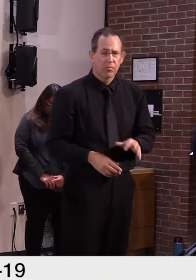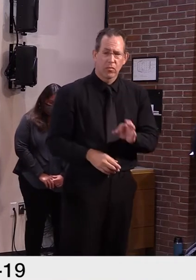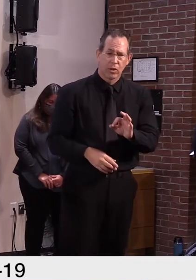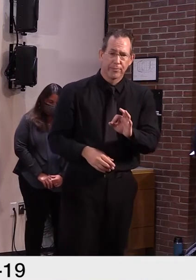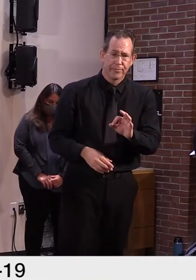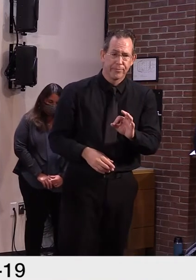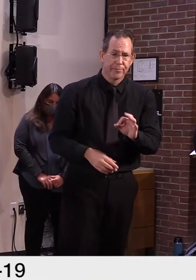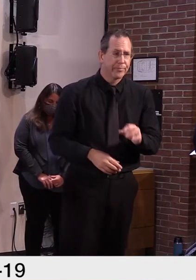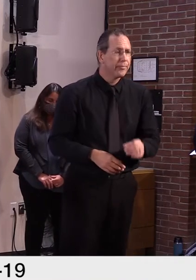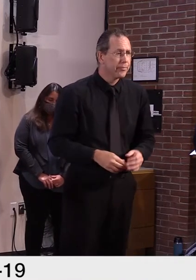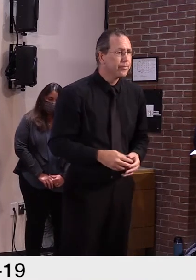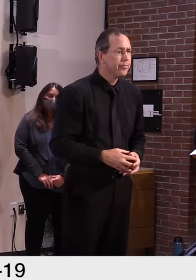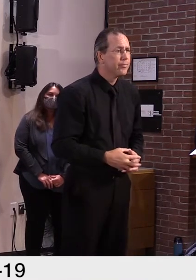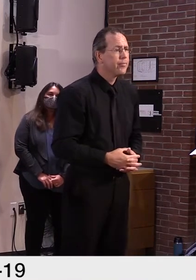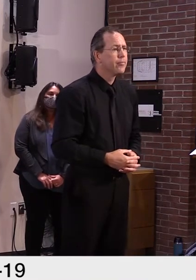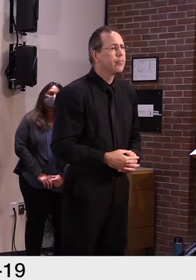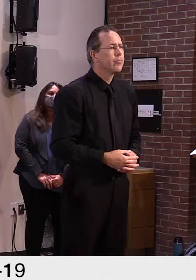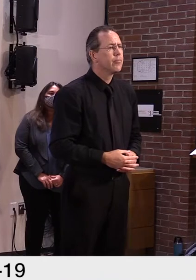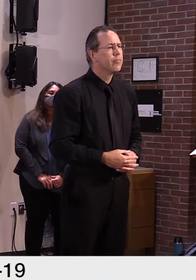Aaron,